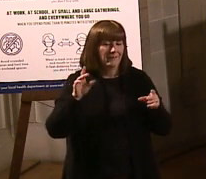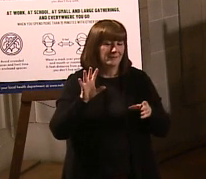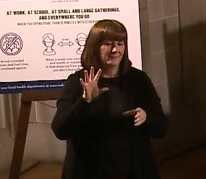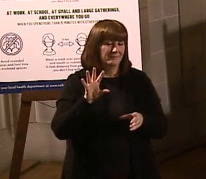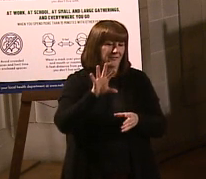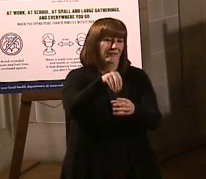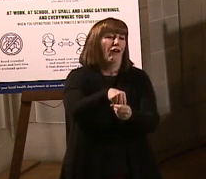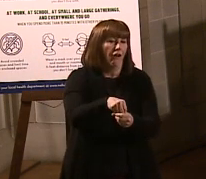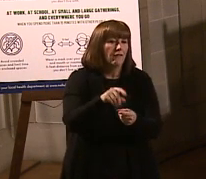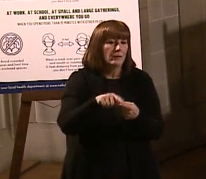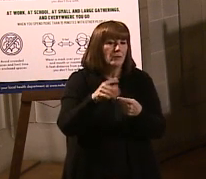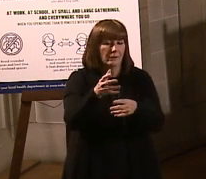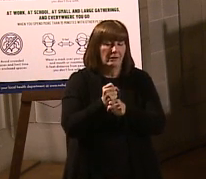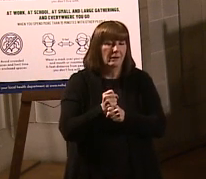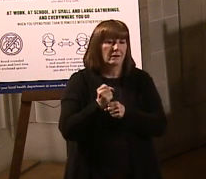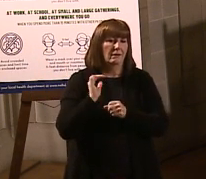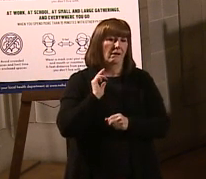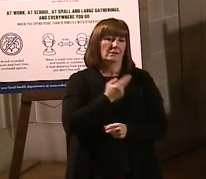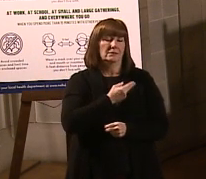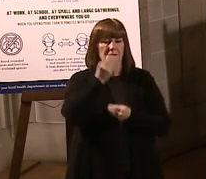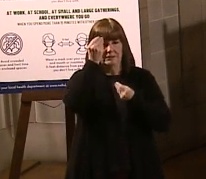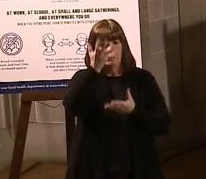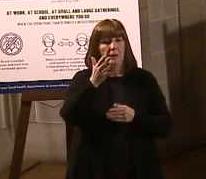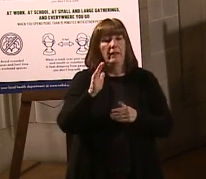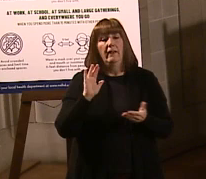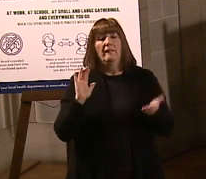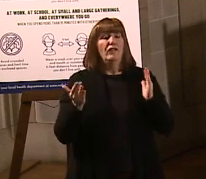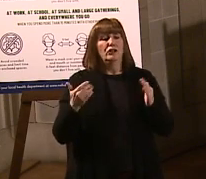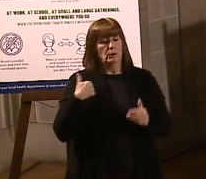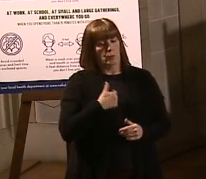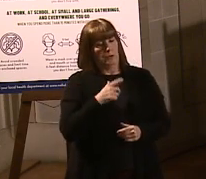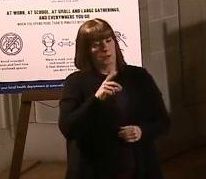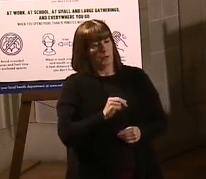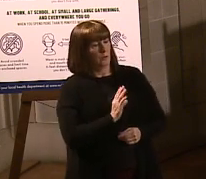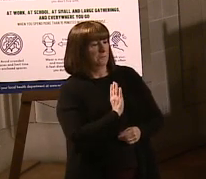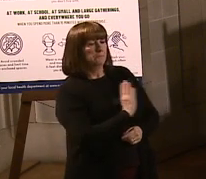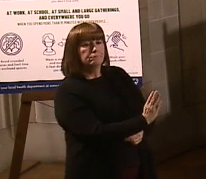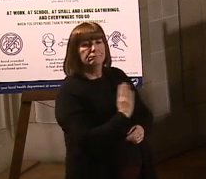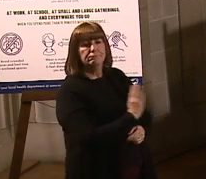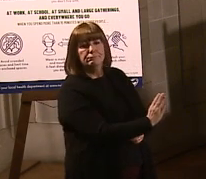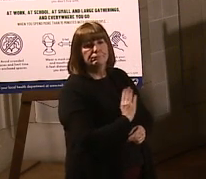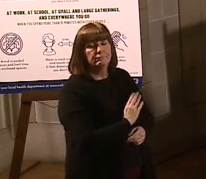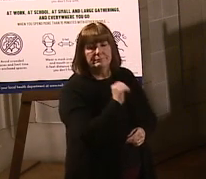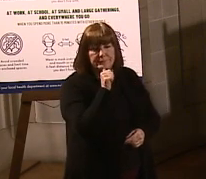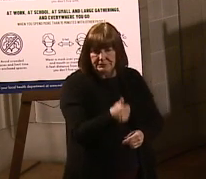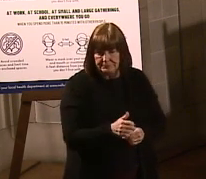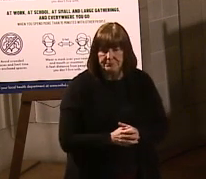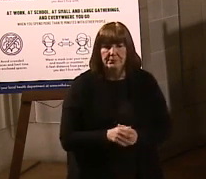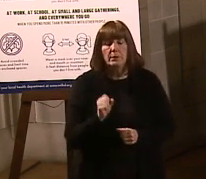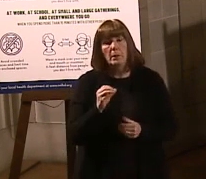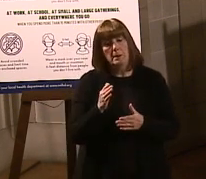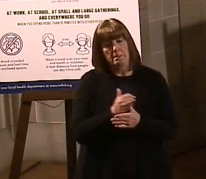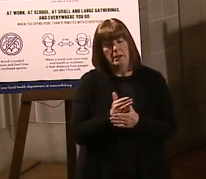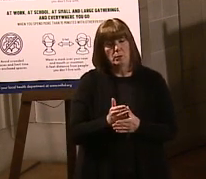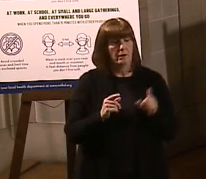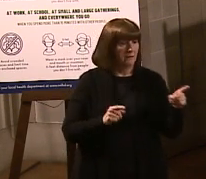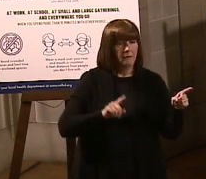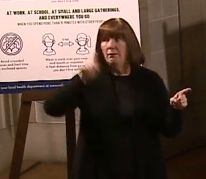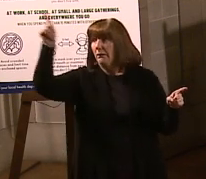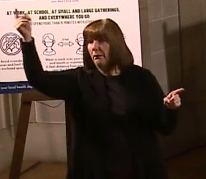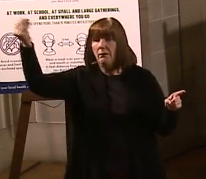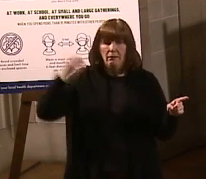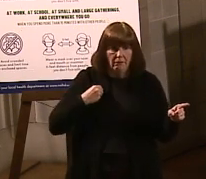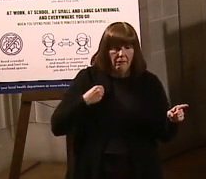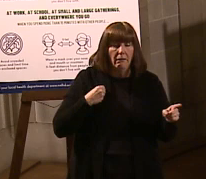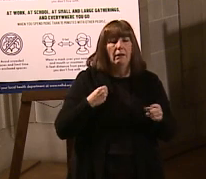steps there to be able to get us the information versus when we deal with our local public health departments. So between those two steps, that creates about